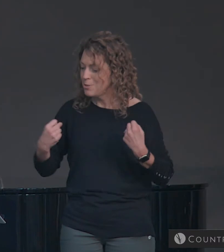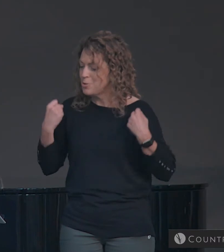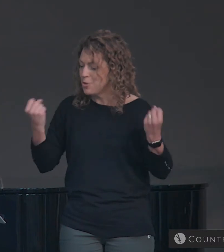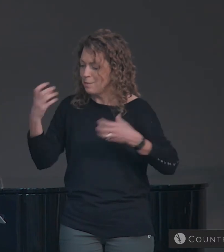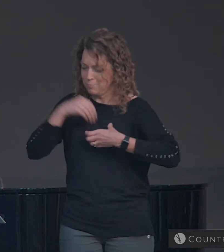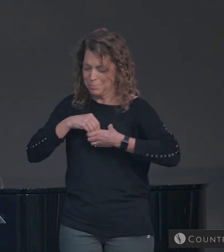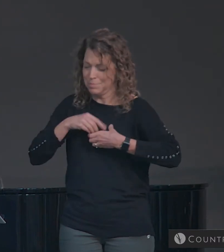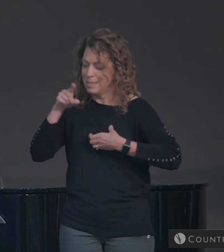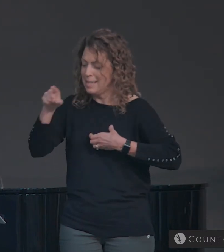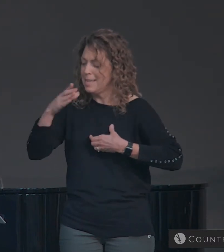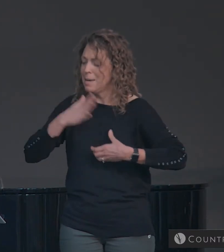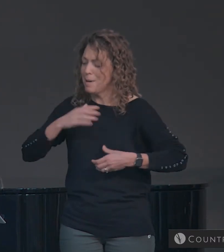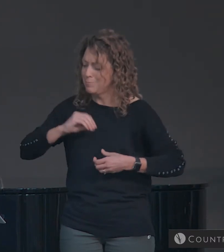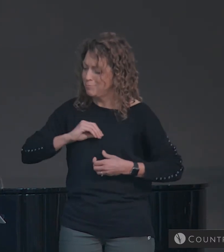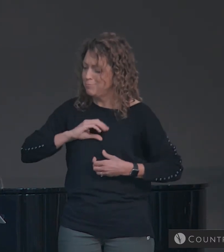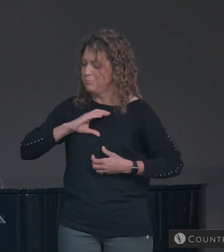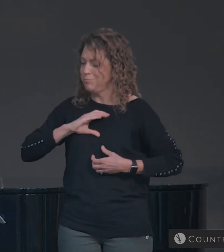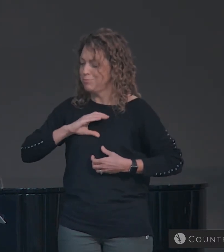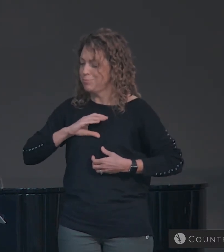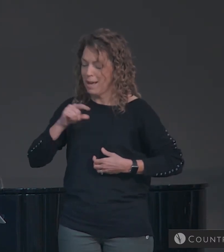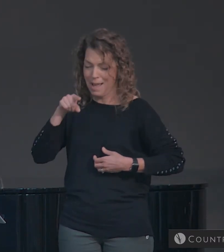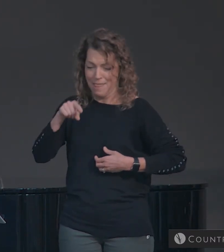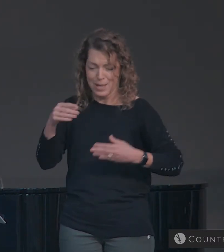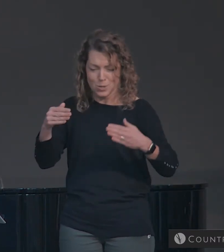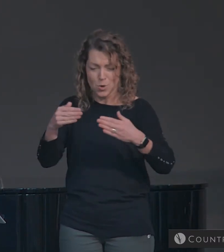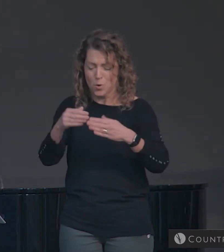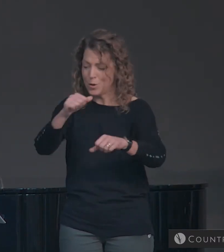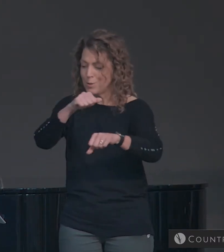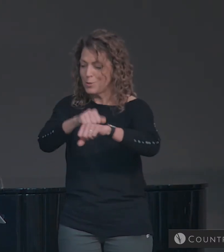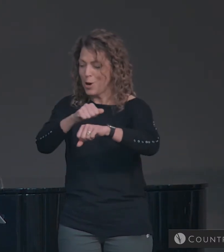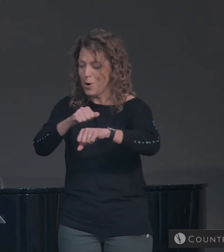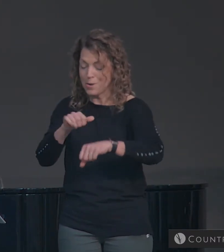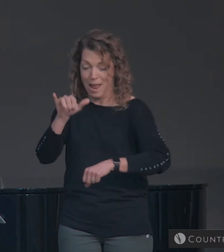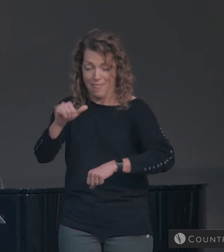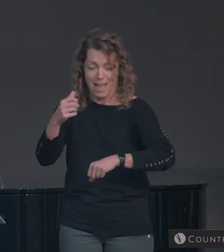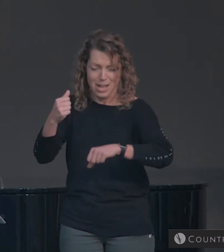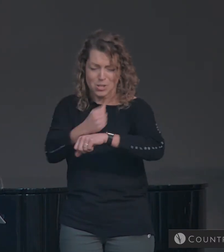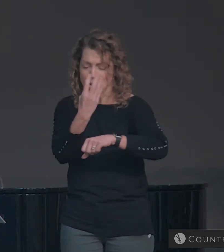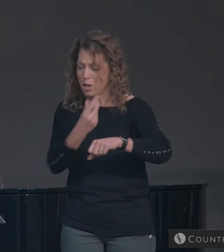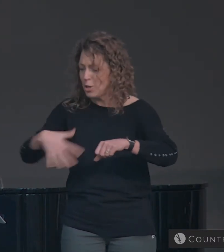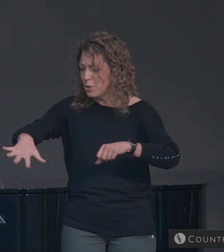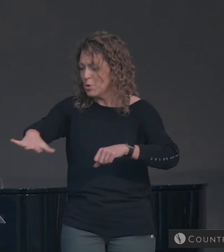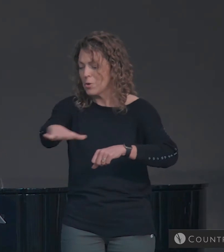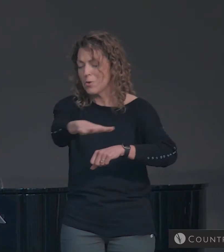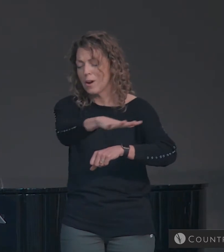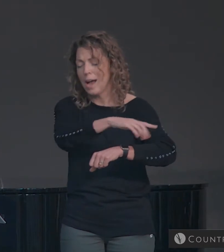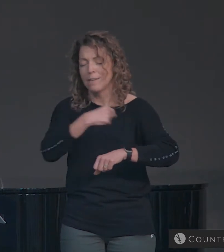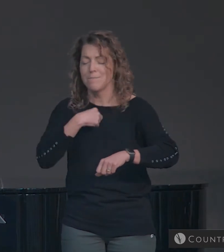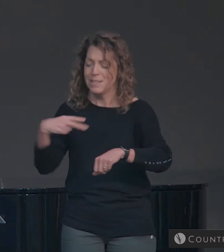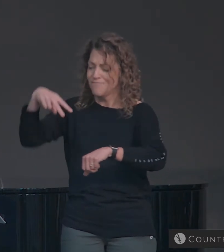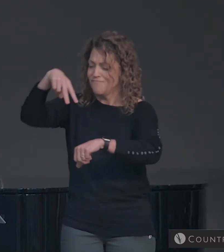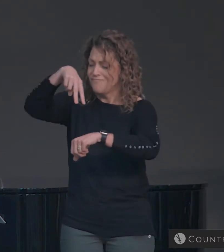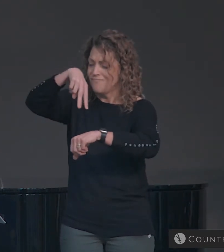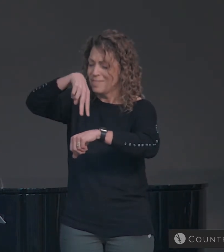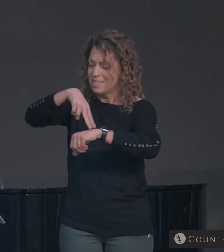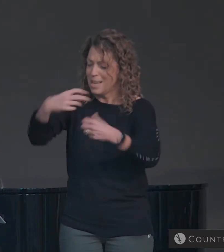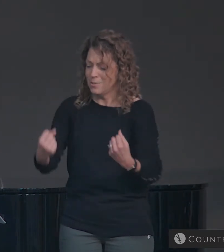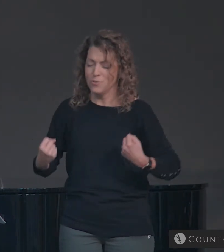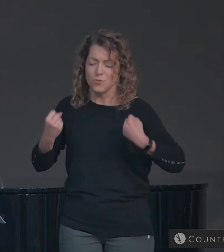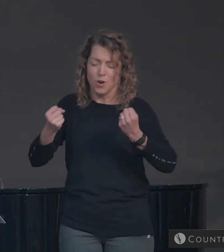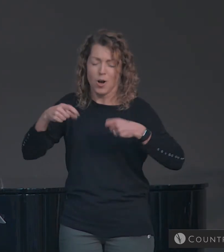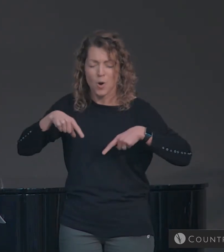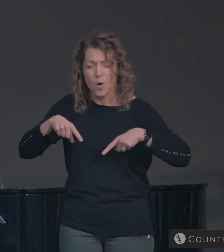strength, my song, this cornerstone, this solid ground,